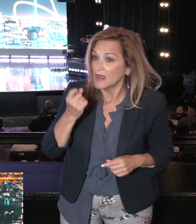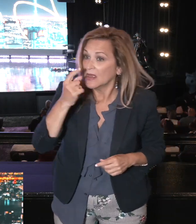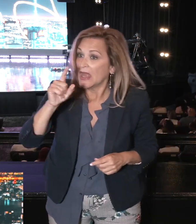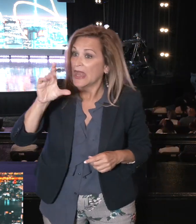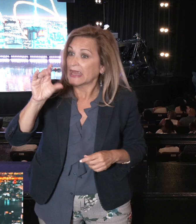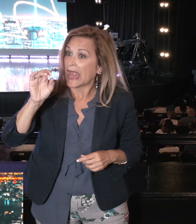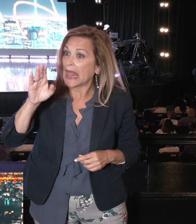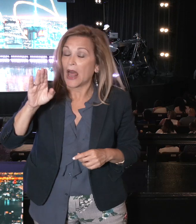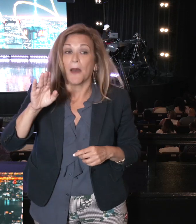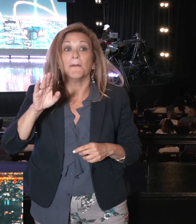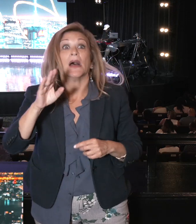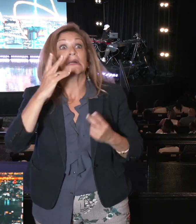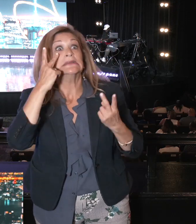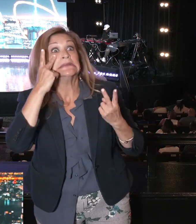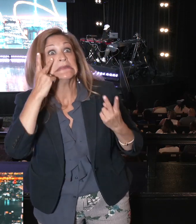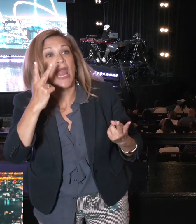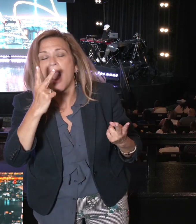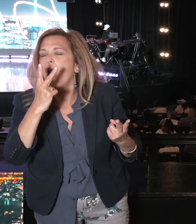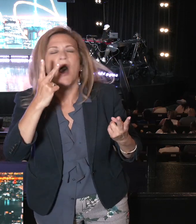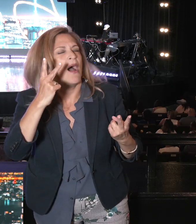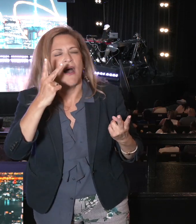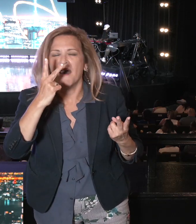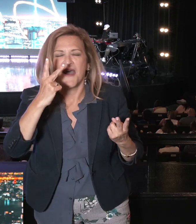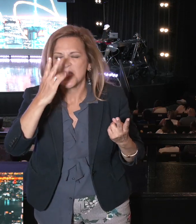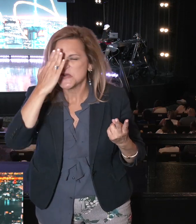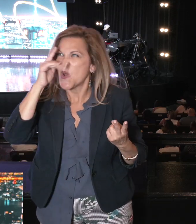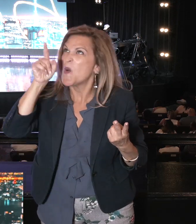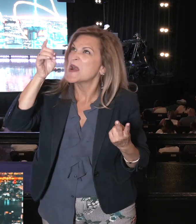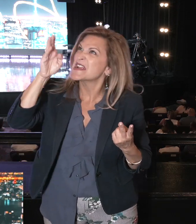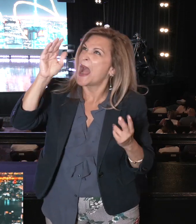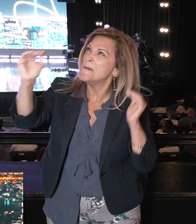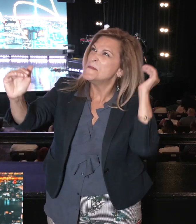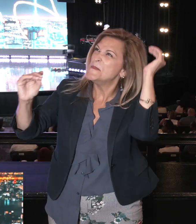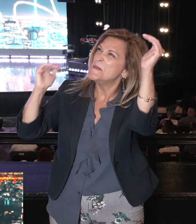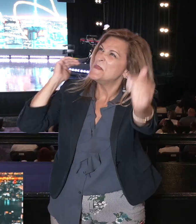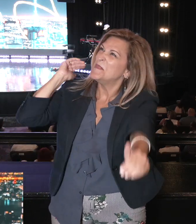they see. But by the size of their God. Emmanuel. God with us.